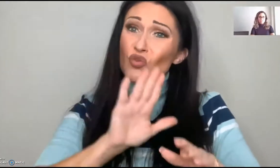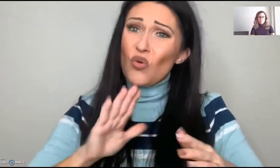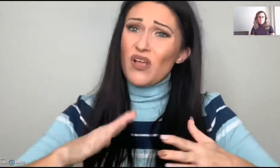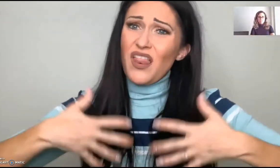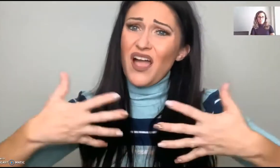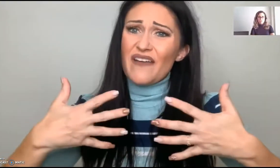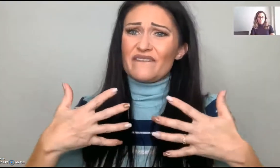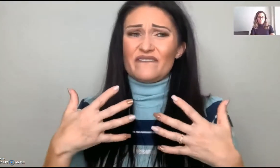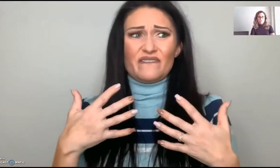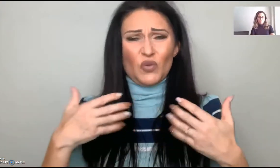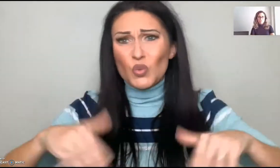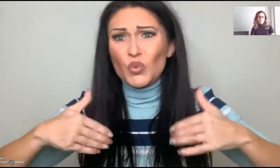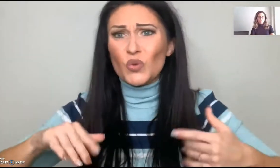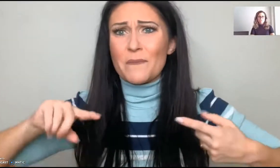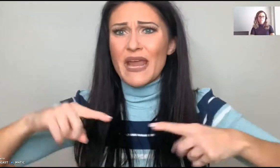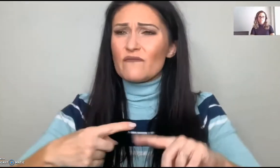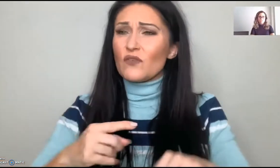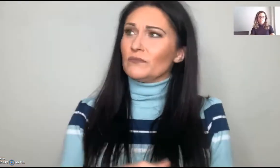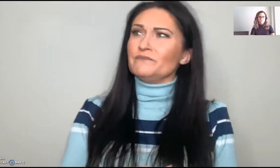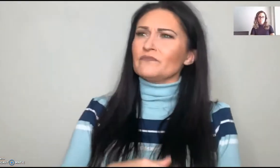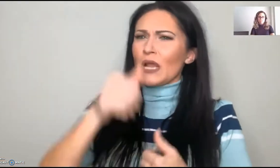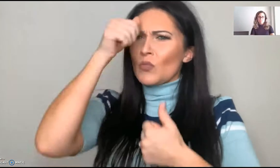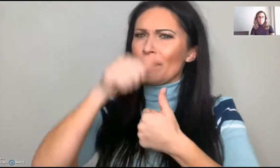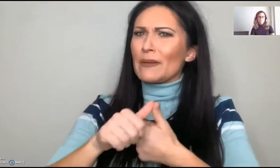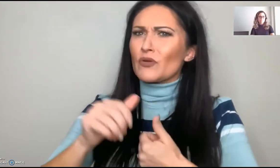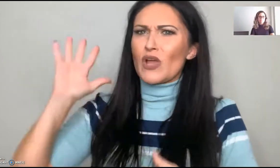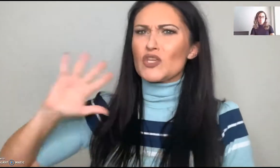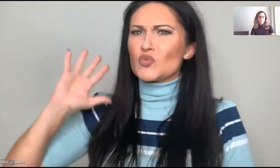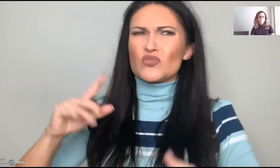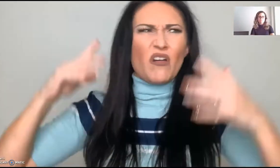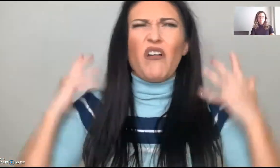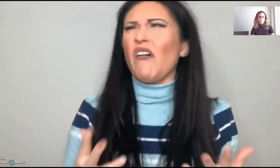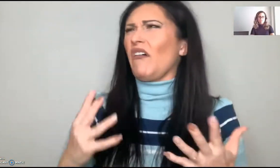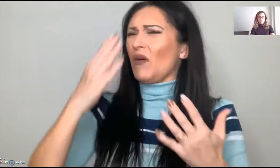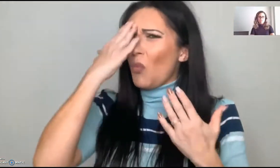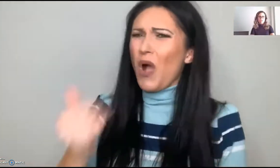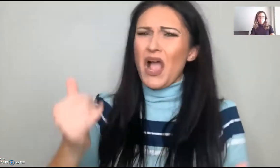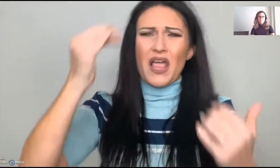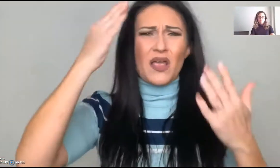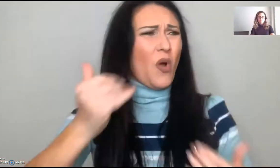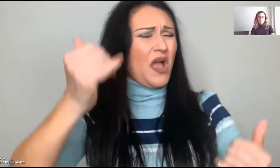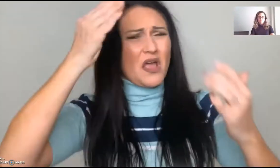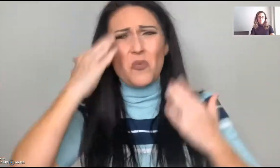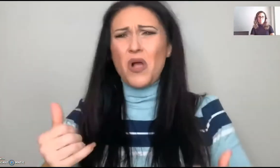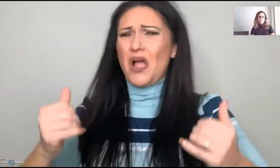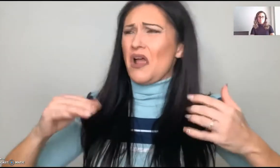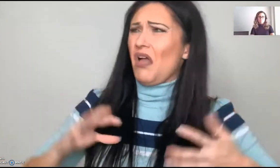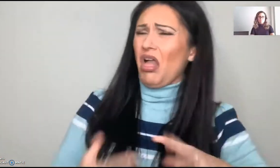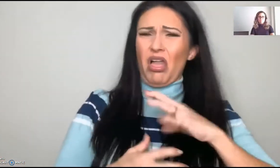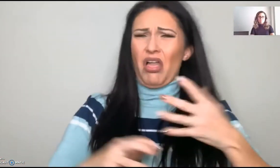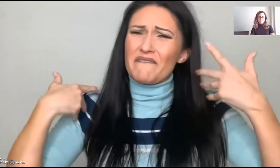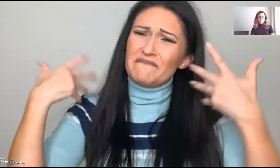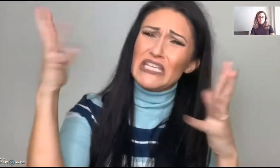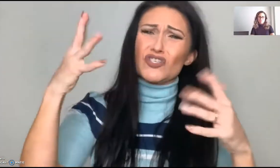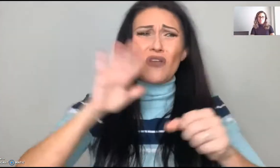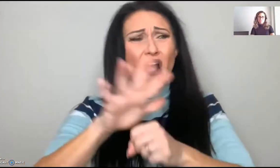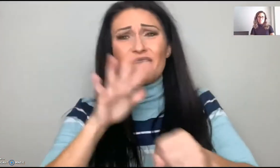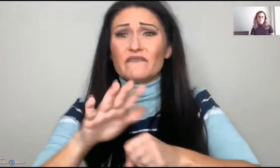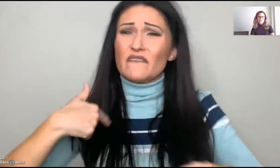So when you're going through different trials in life, it might be painful, but you have to remember back then when you were like, why?